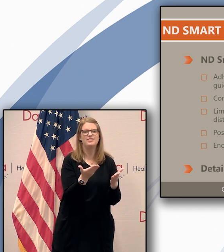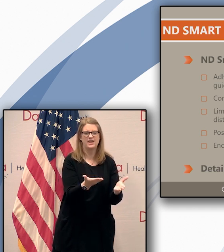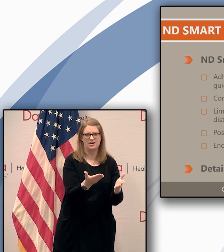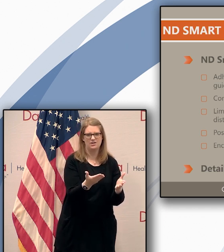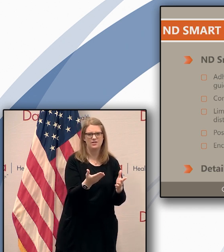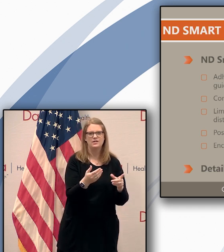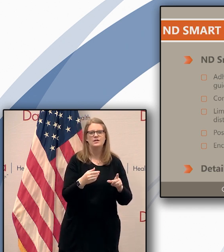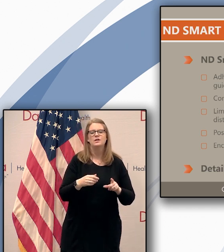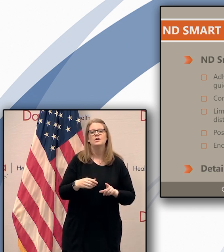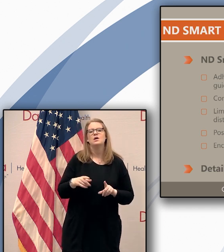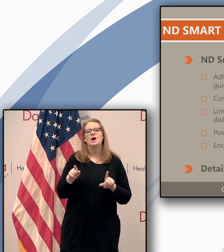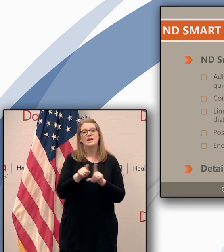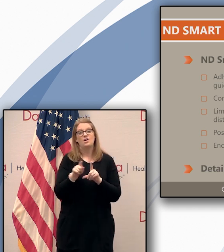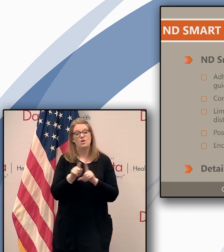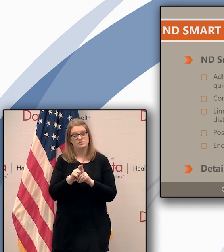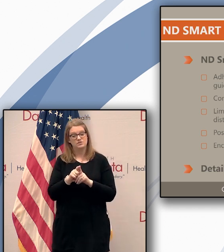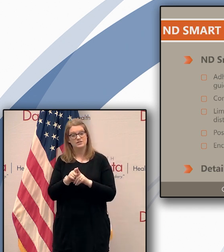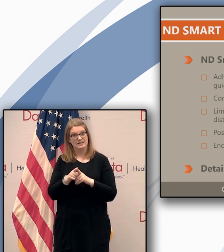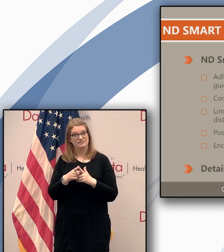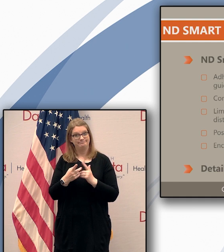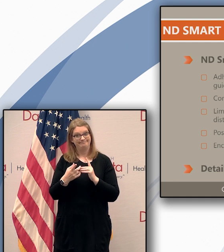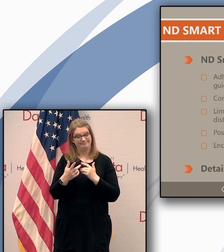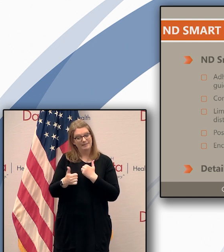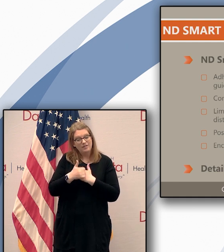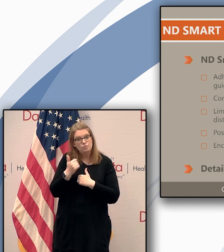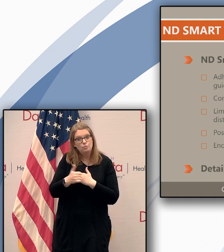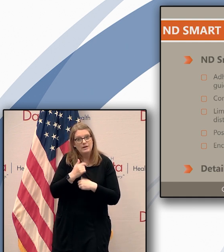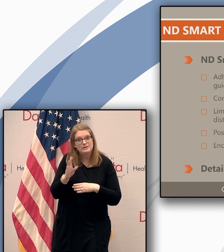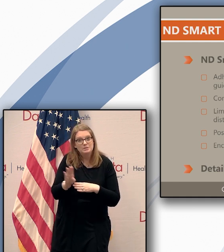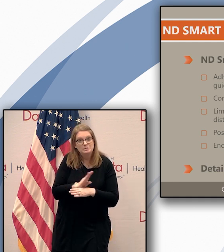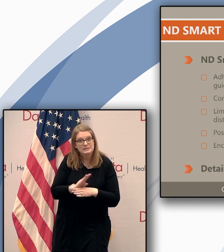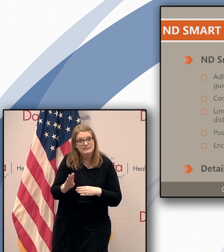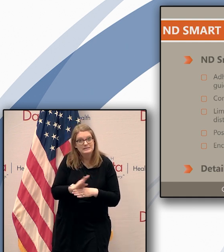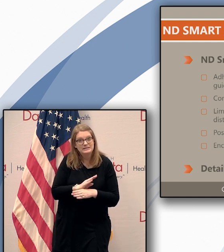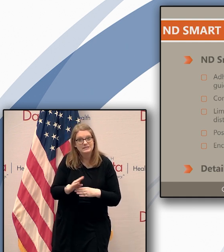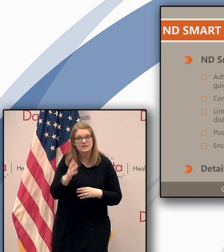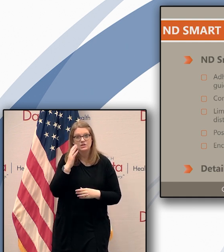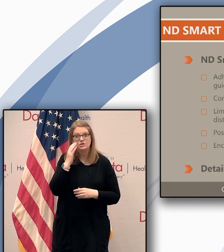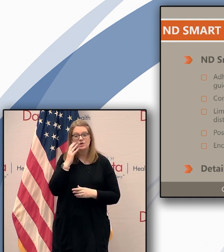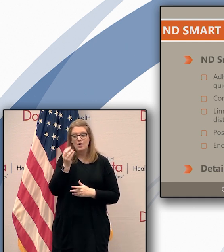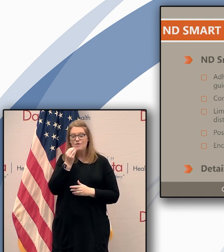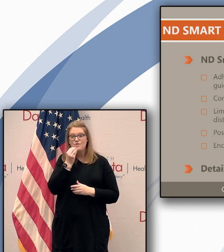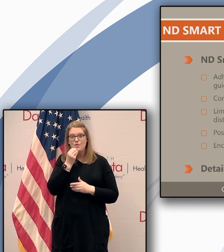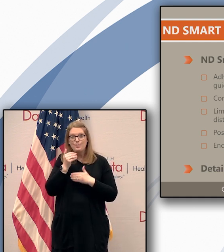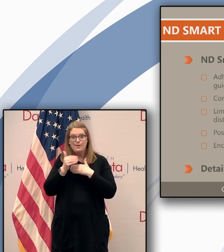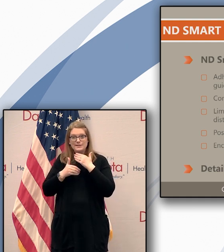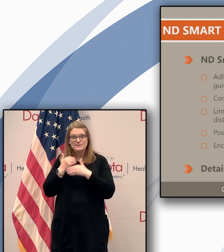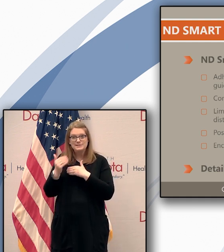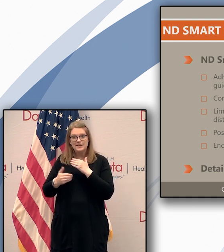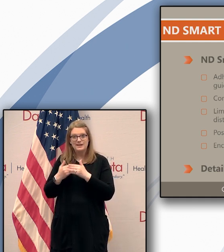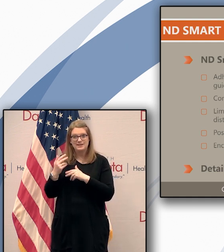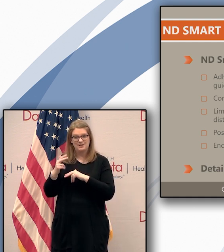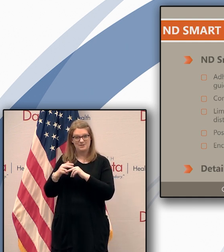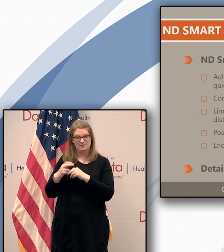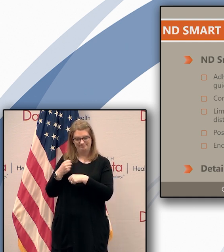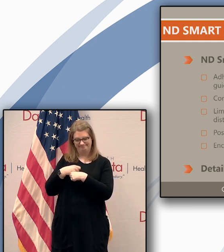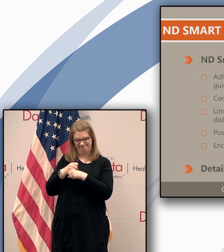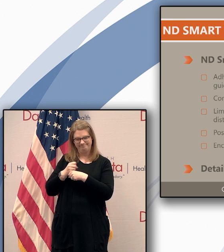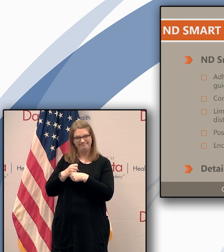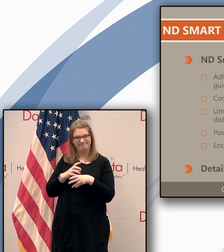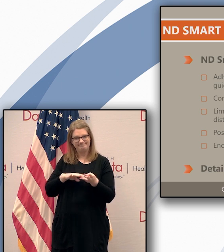a threat to businesses as we've seen whether you're in other states food processing plants or in our own state where if